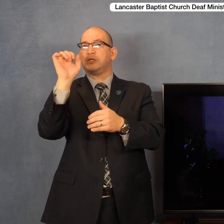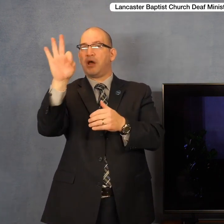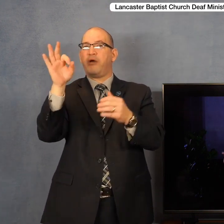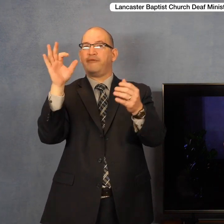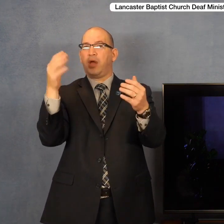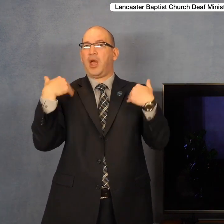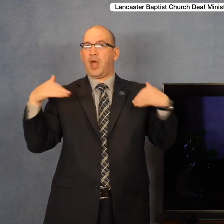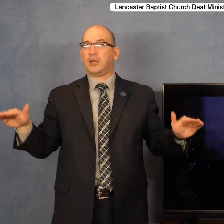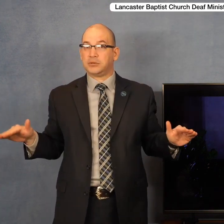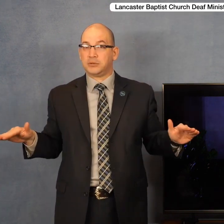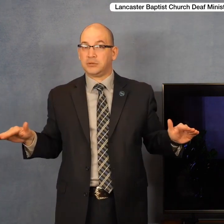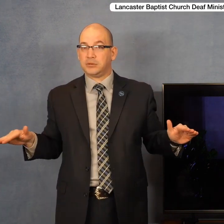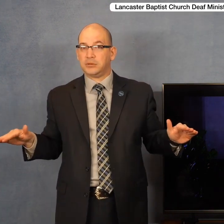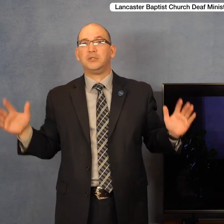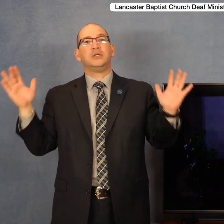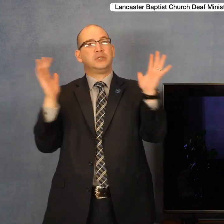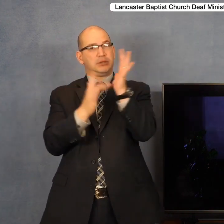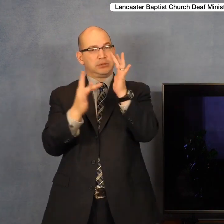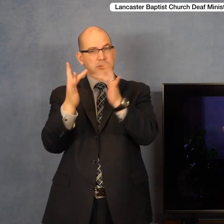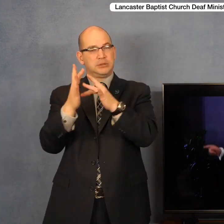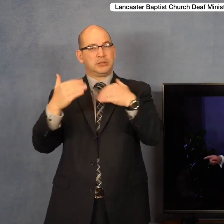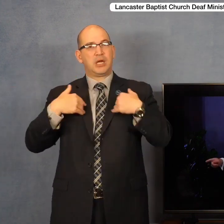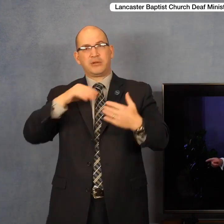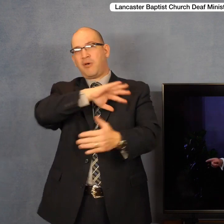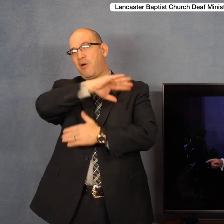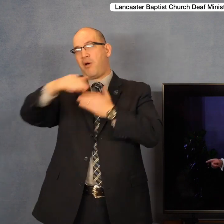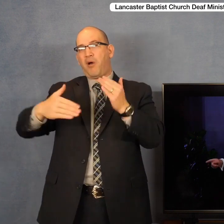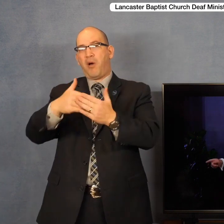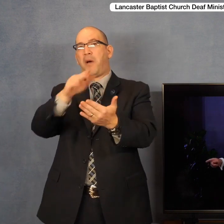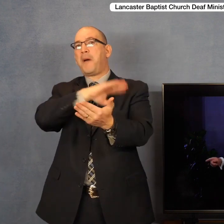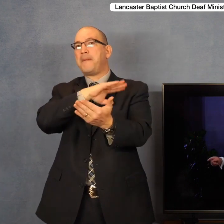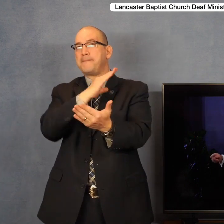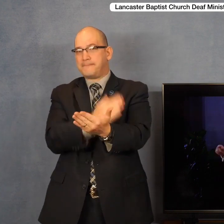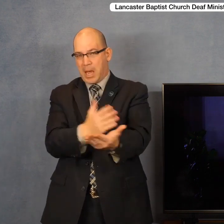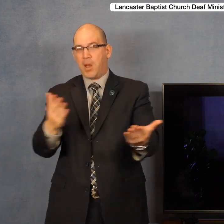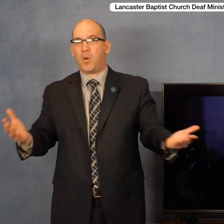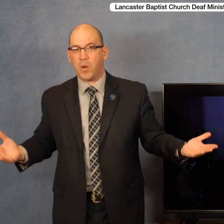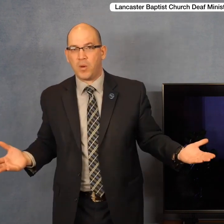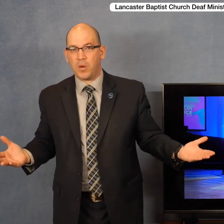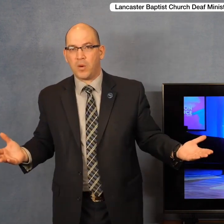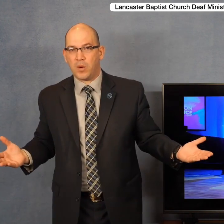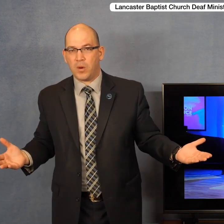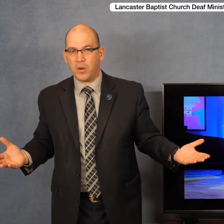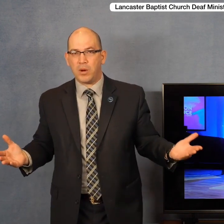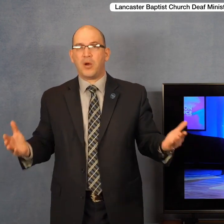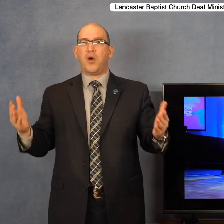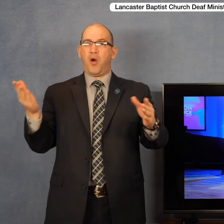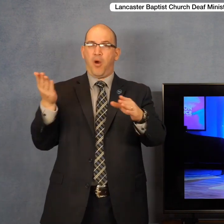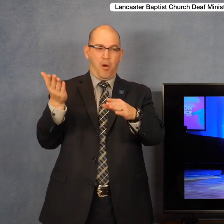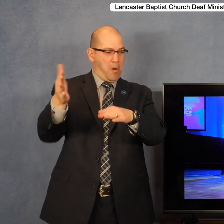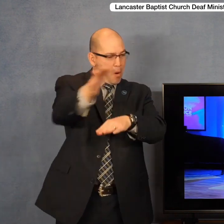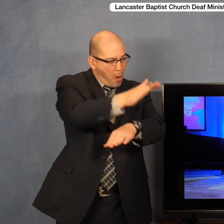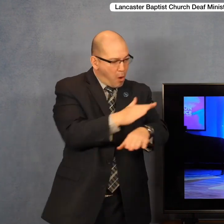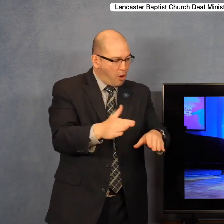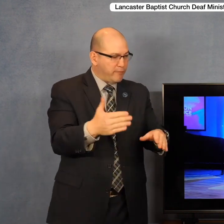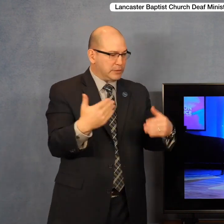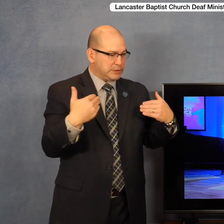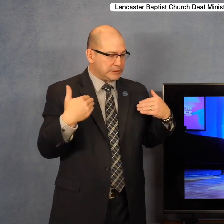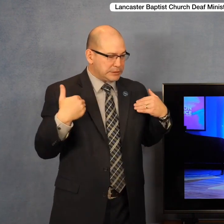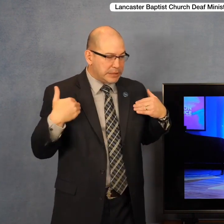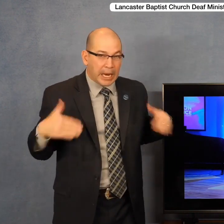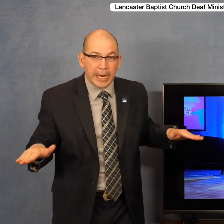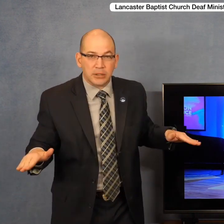Jesus has all power over all the fallen angels. And there are more of the